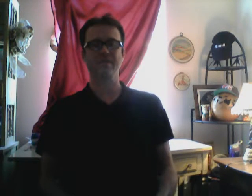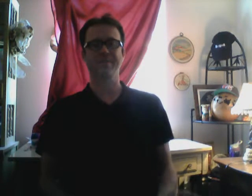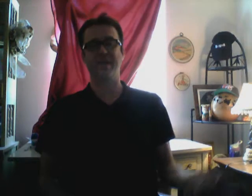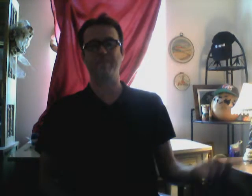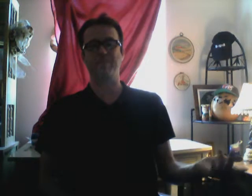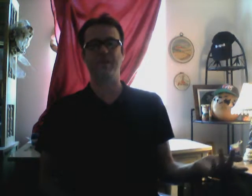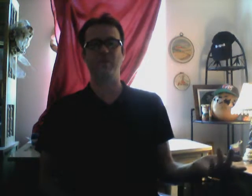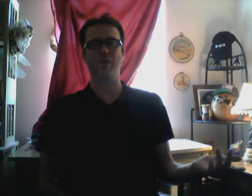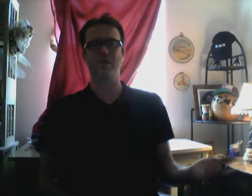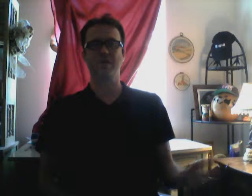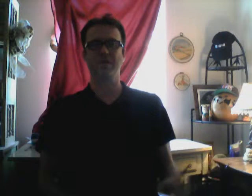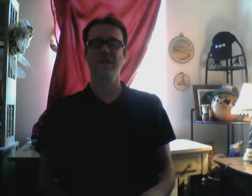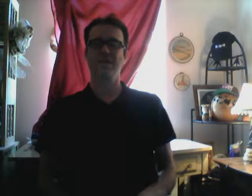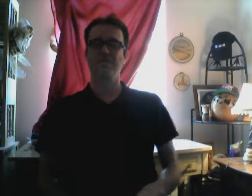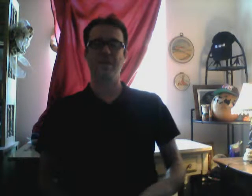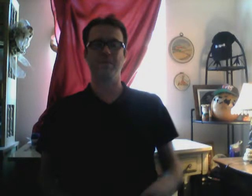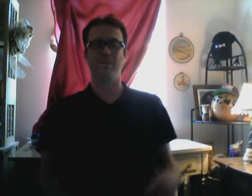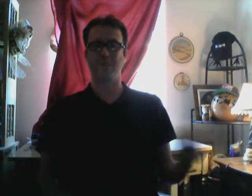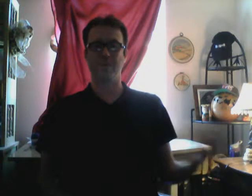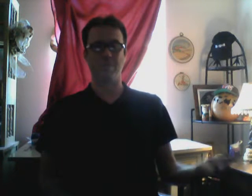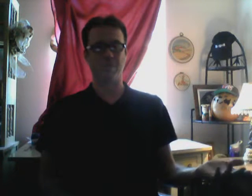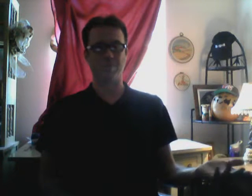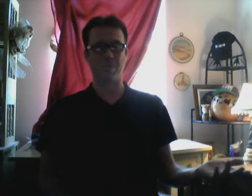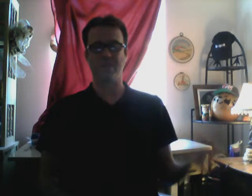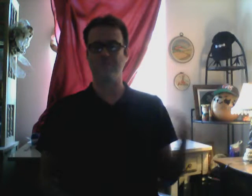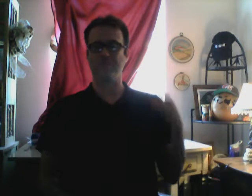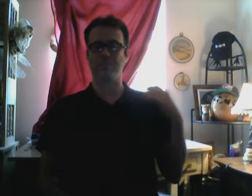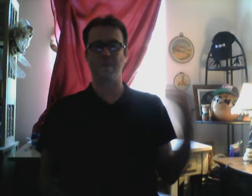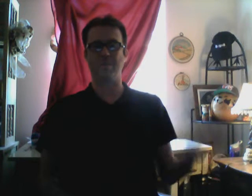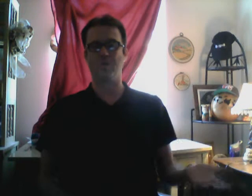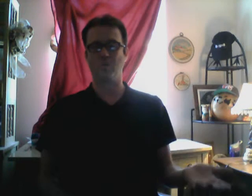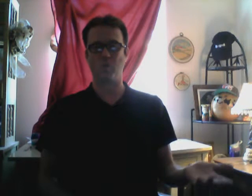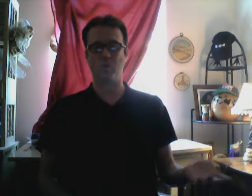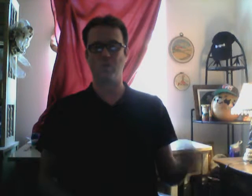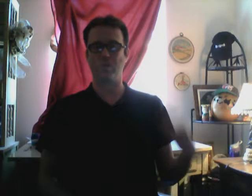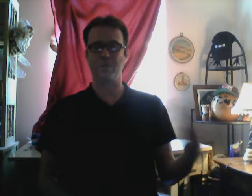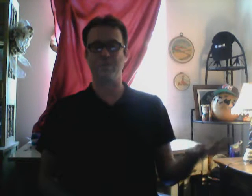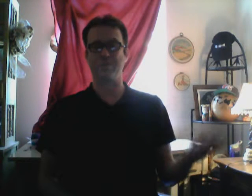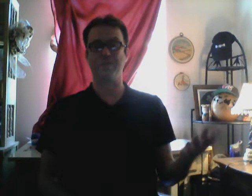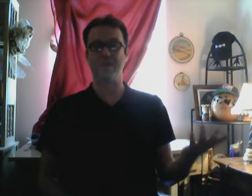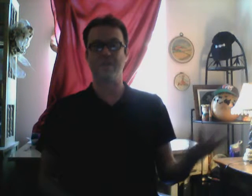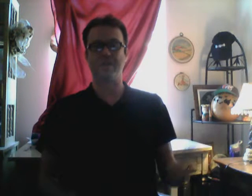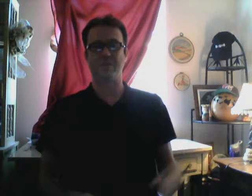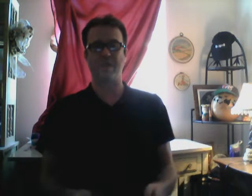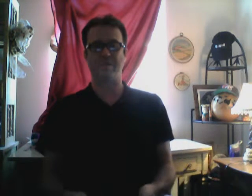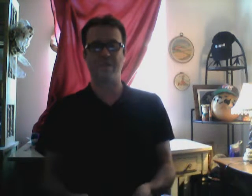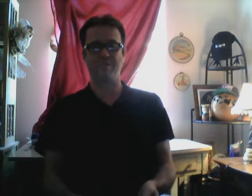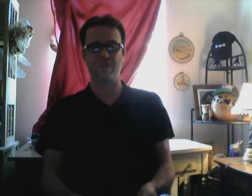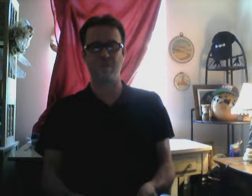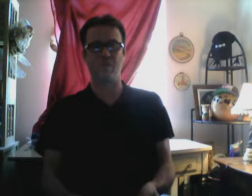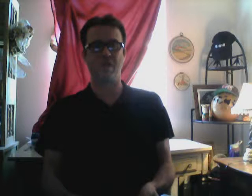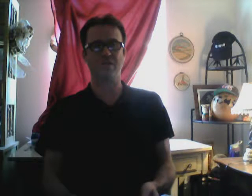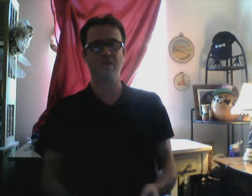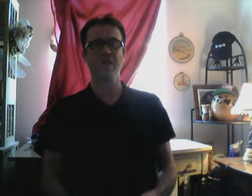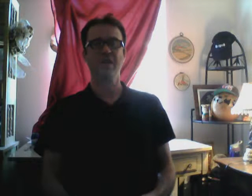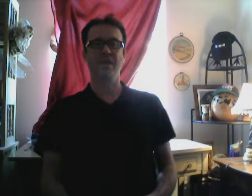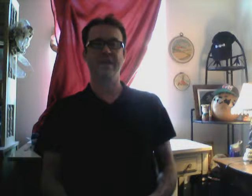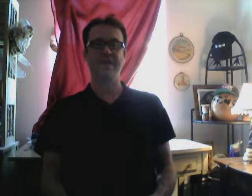They got. Brainwashed. Blame it on. The chemical plants. Blame it on oil. energy. death. That's what happened. They got brainwashed. They got.